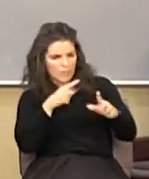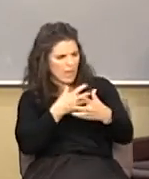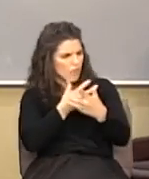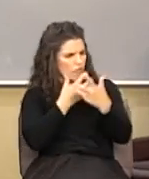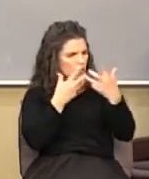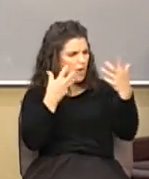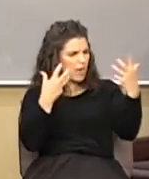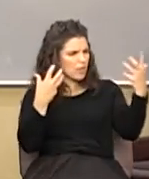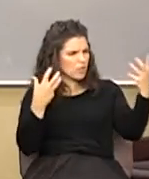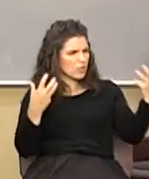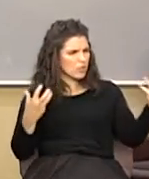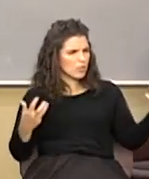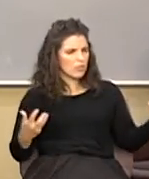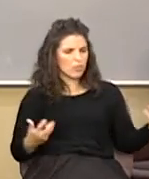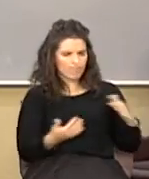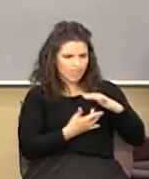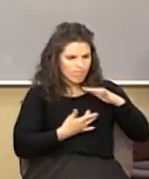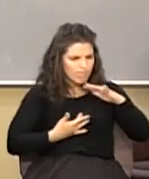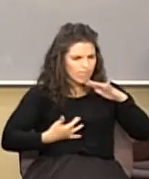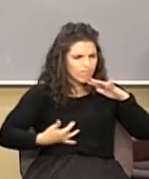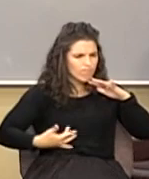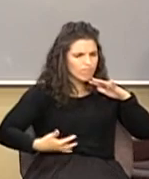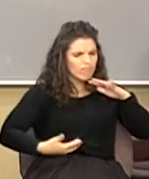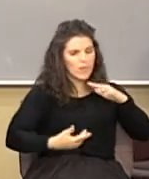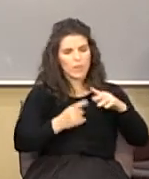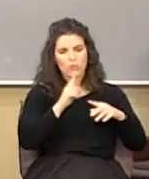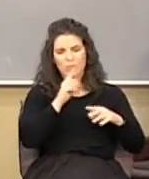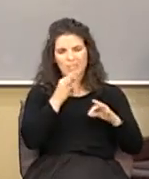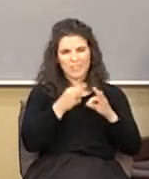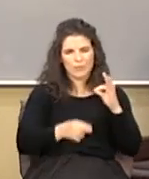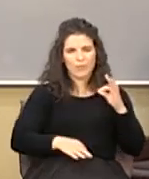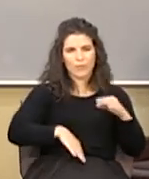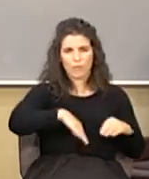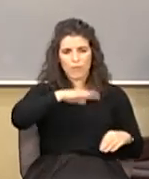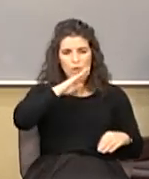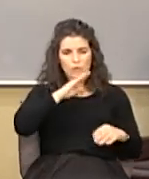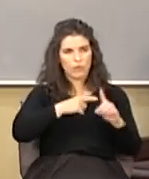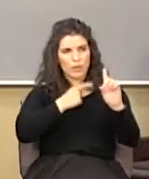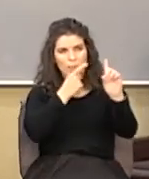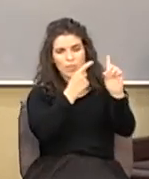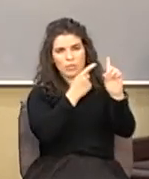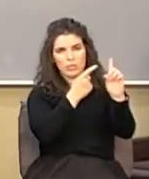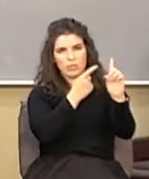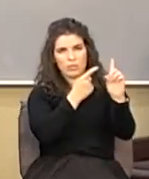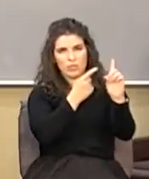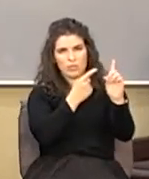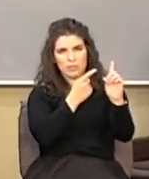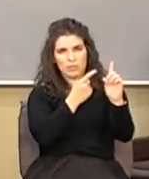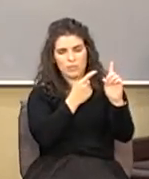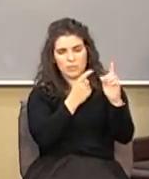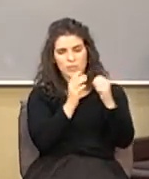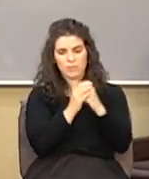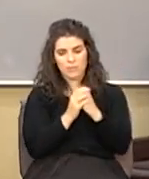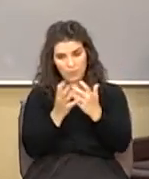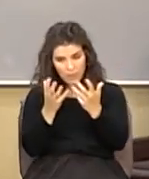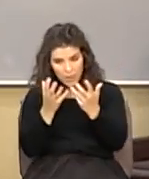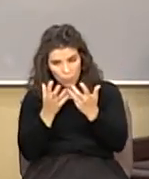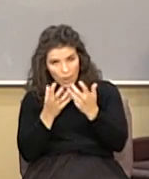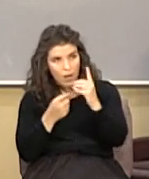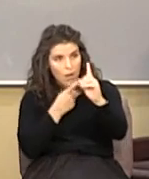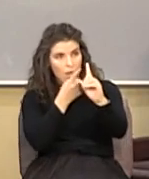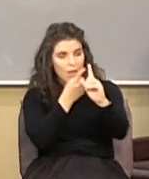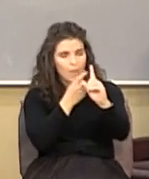and anger and it's really just simply frustrated ambition they seek something and it doesn't come